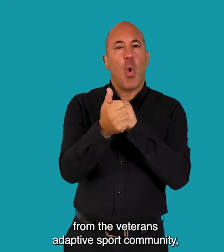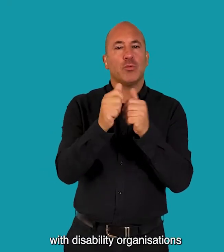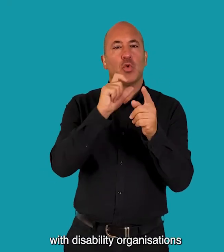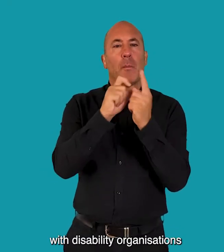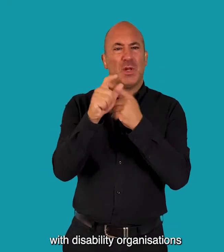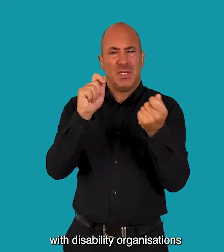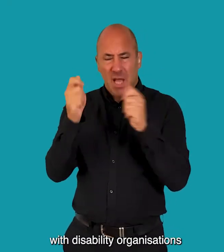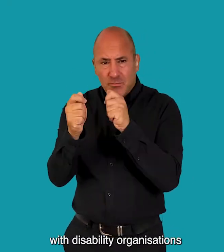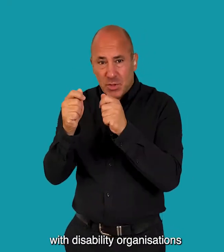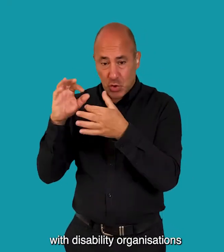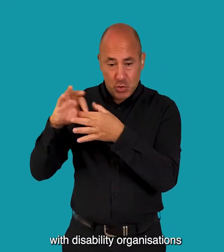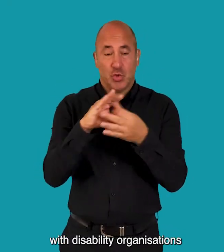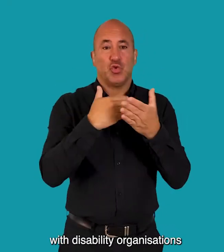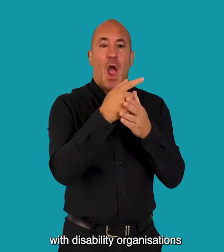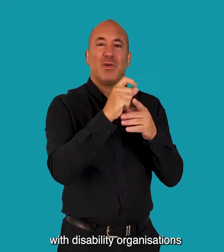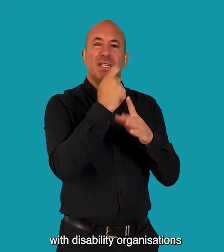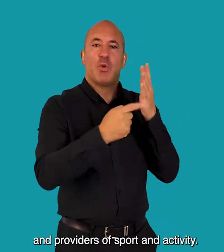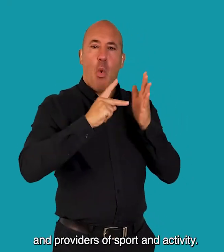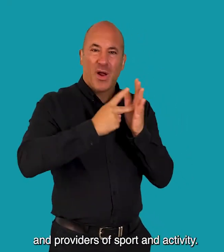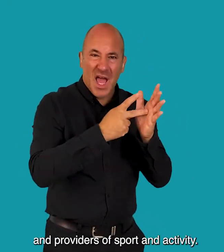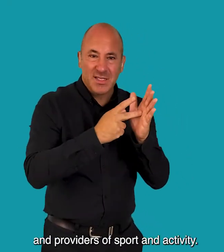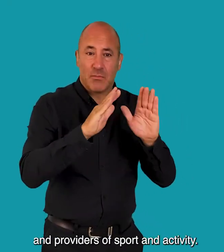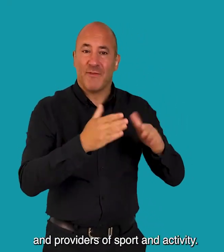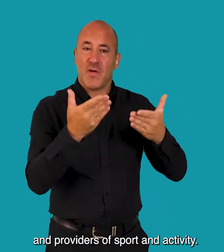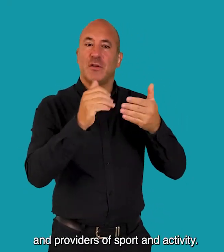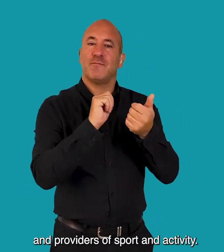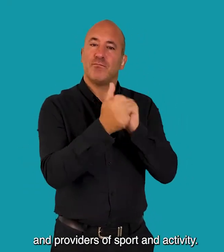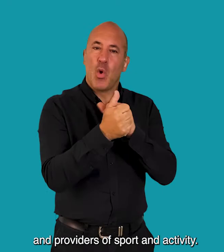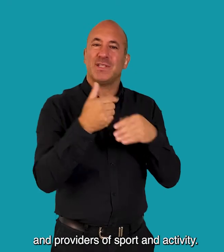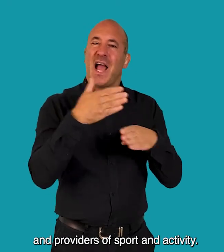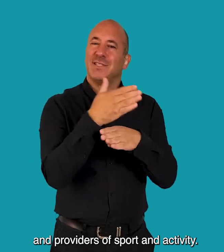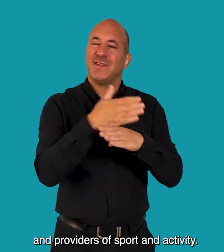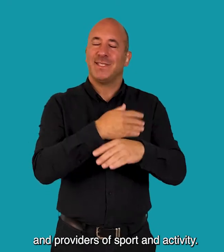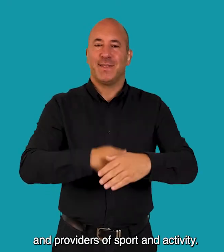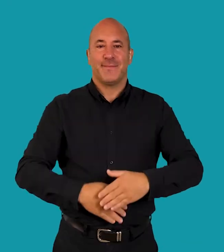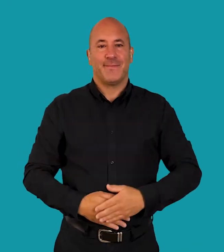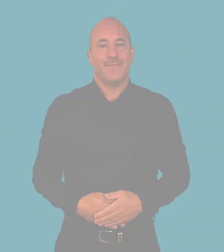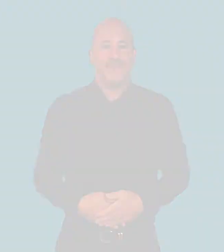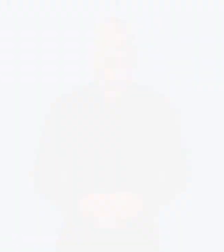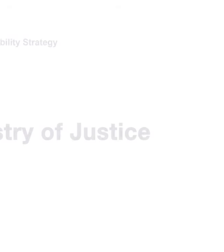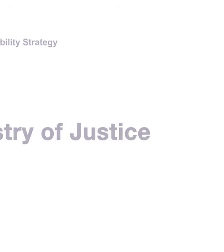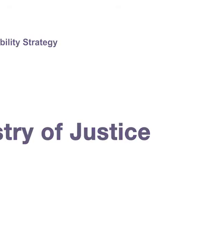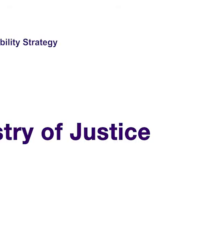With disability organisations and providers of sport and activity